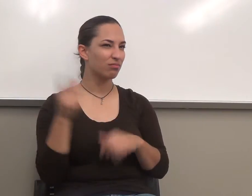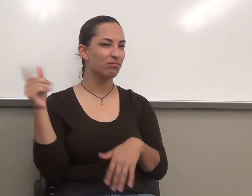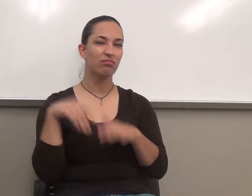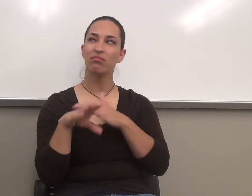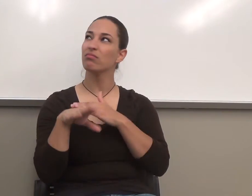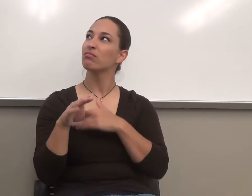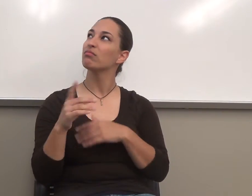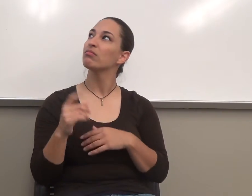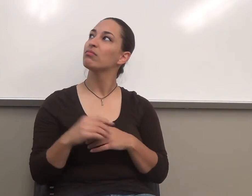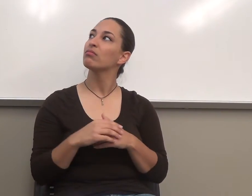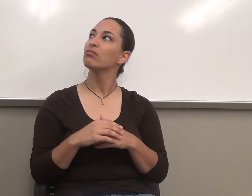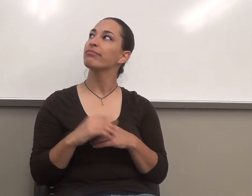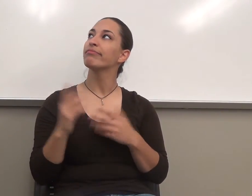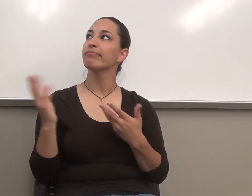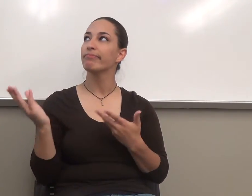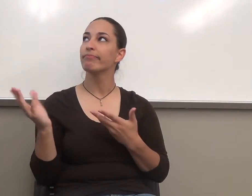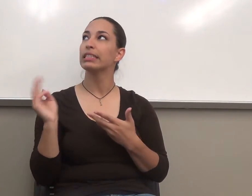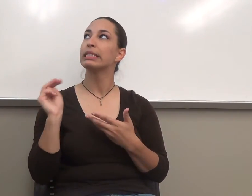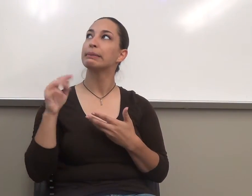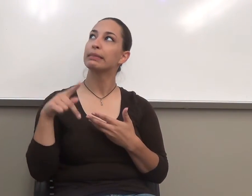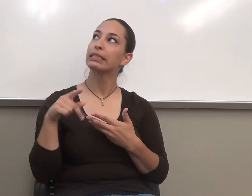This is the MPC main page.